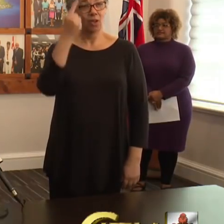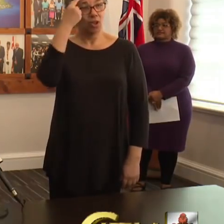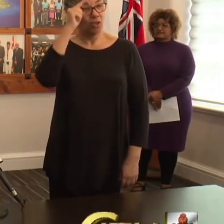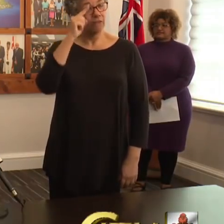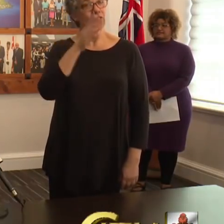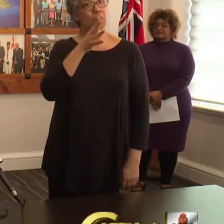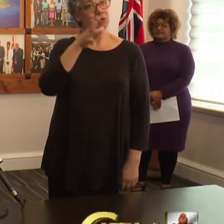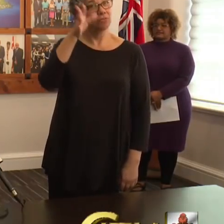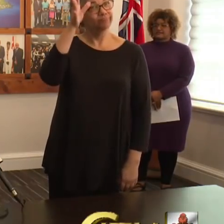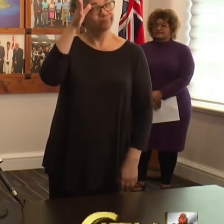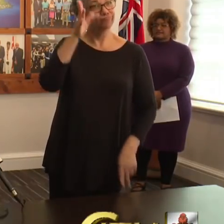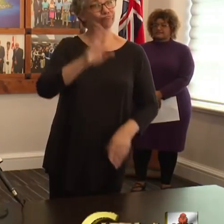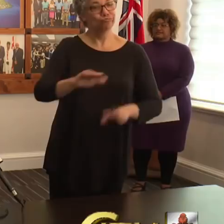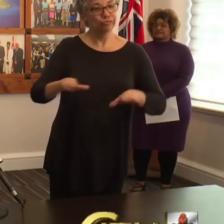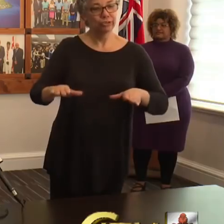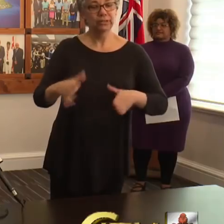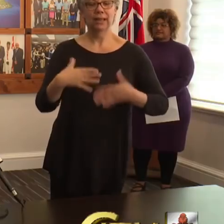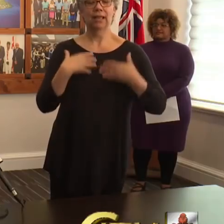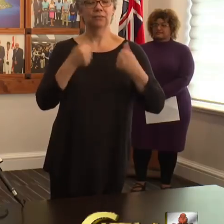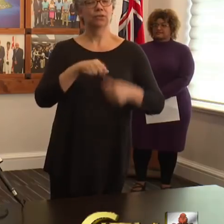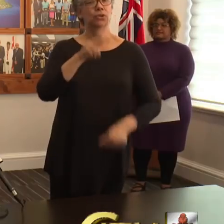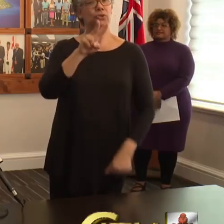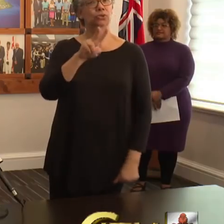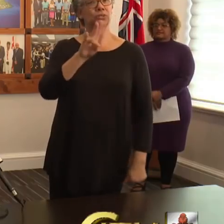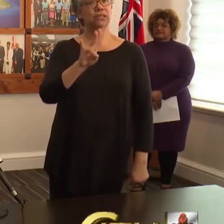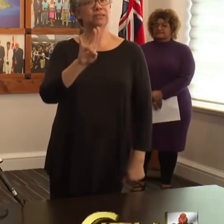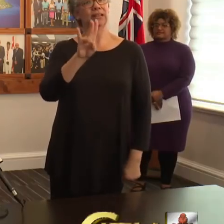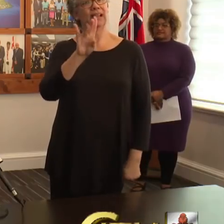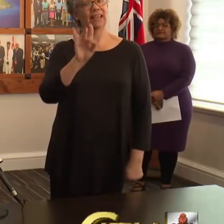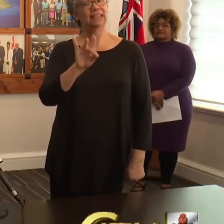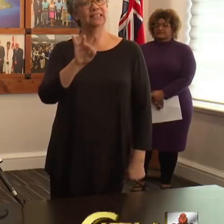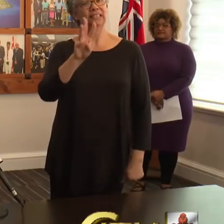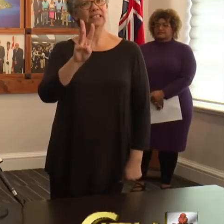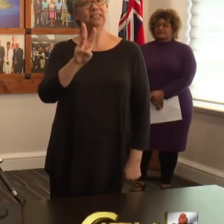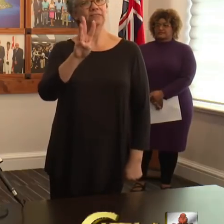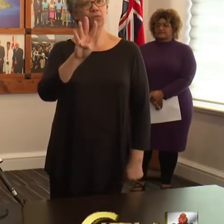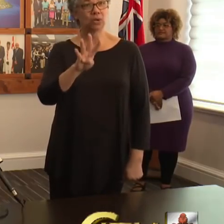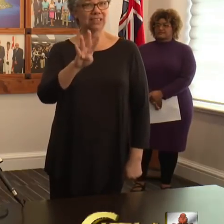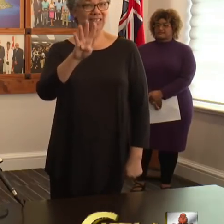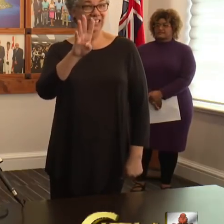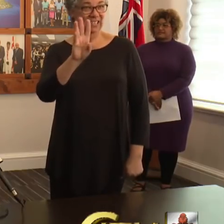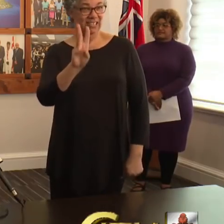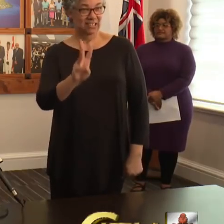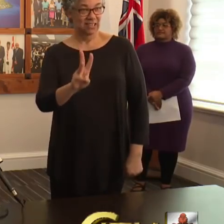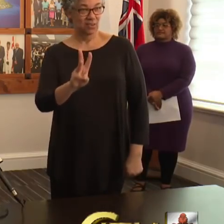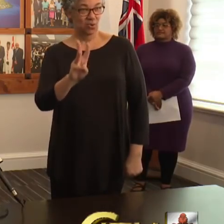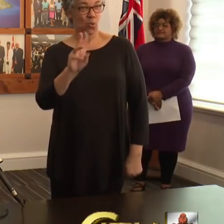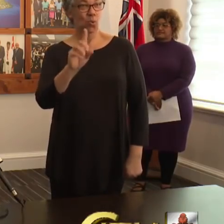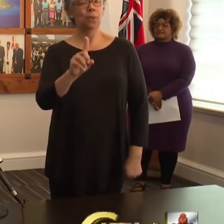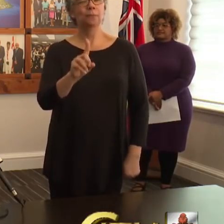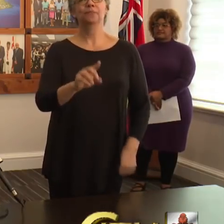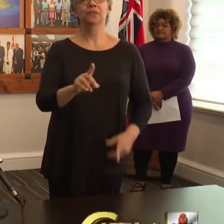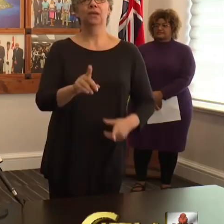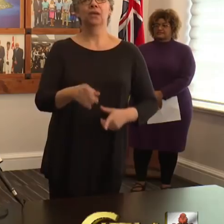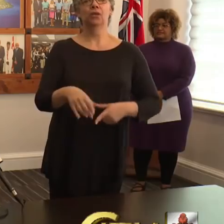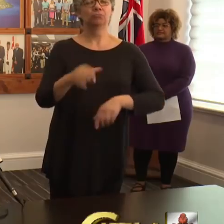health program, contact 278-6441. Again, all visits are by appointment only.